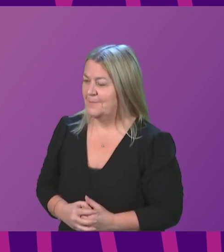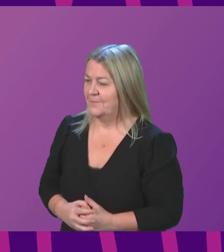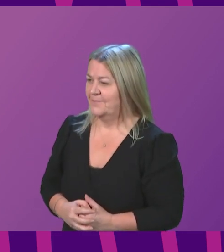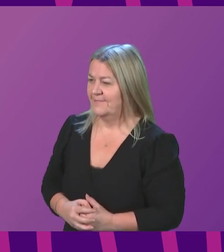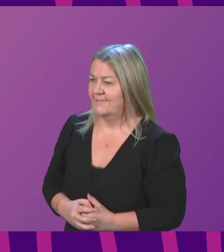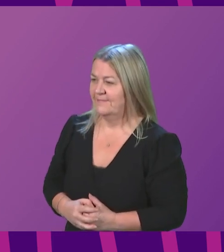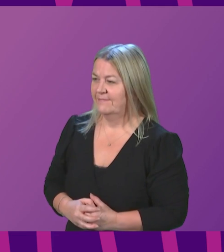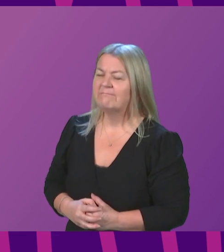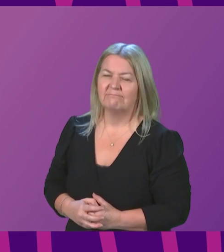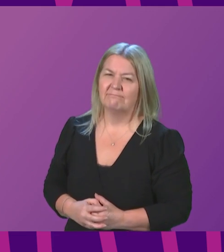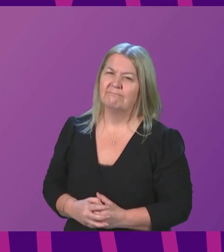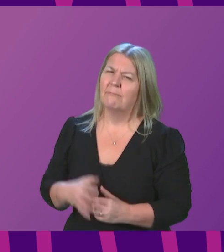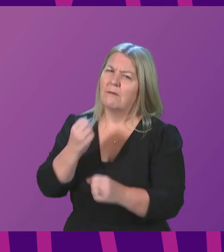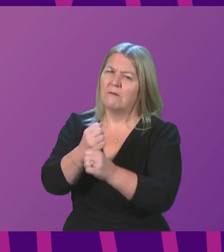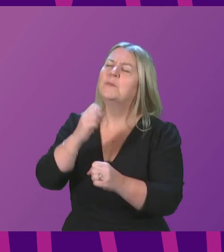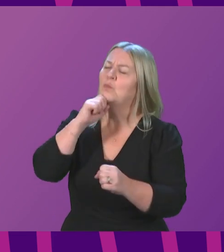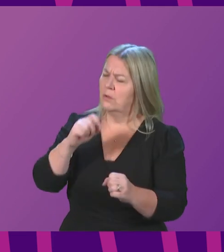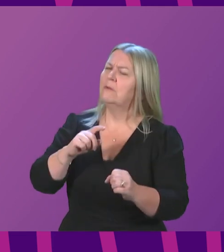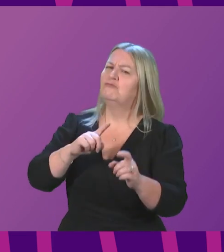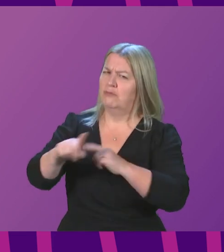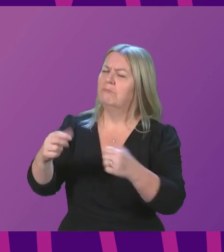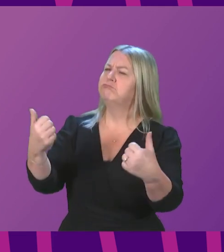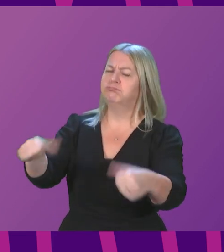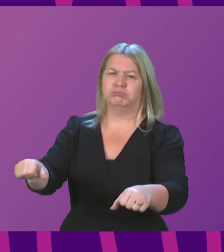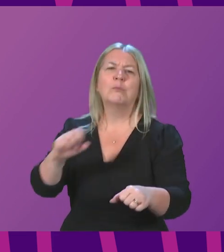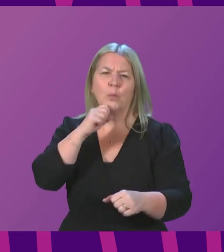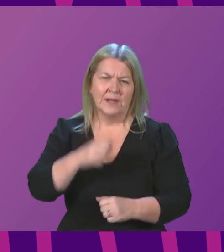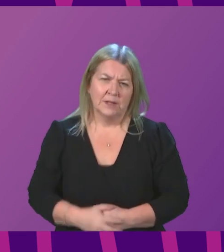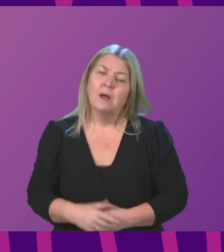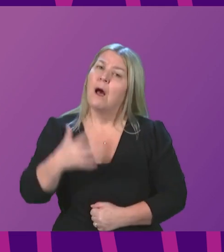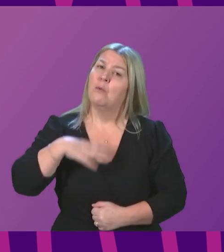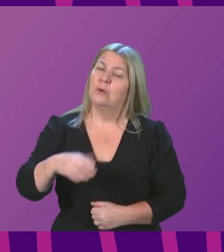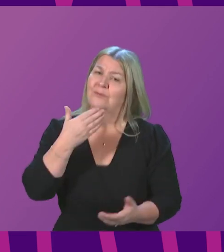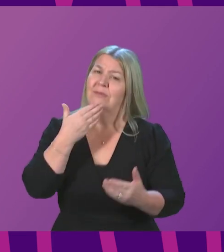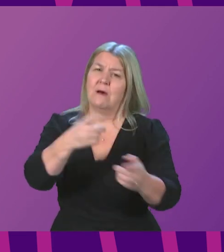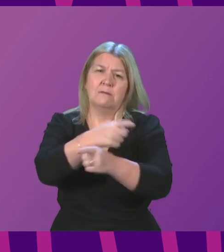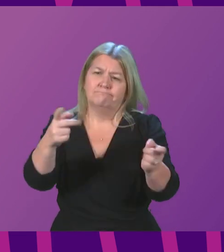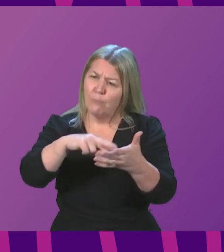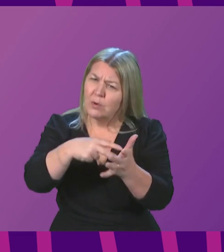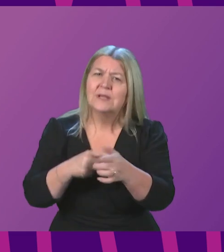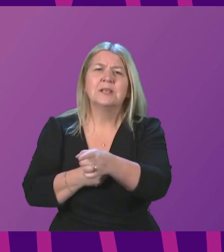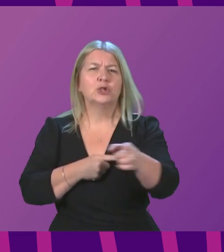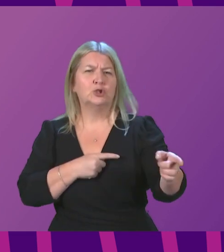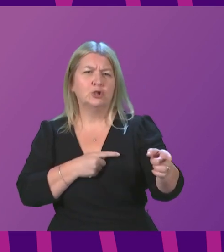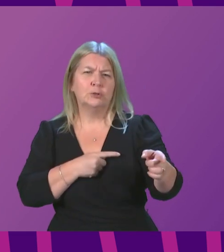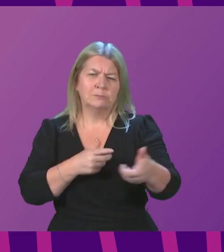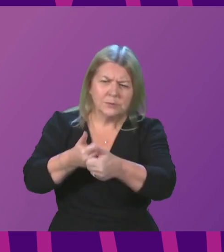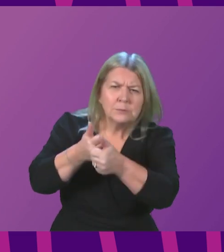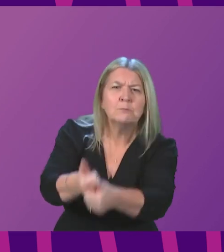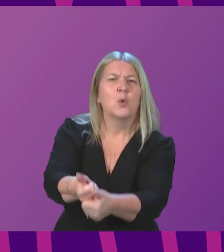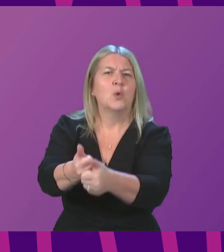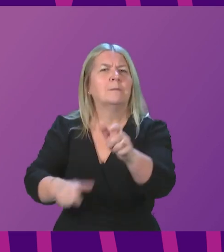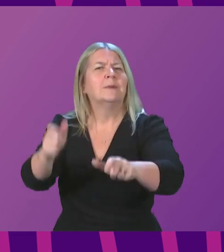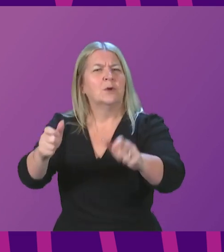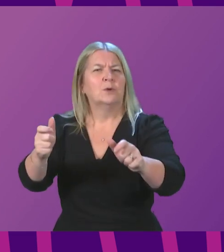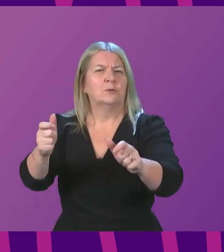And we are working with, and I want to pay tribute indeed, to the efforts of organisations on the front line of this. In fact,